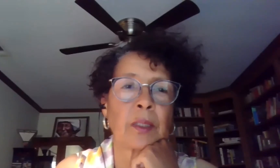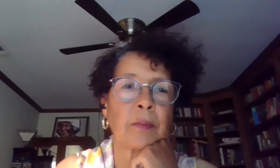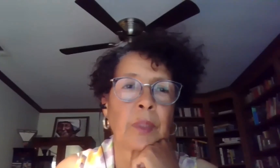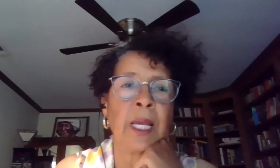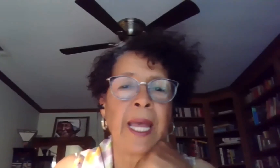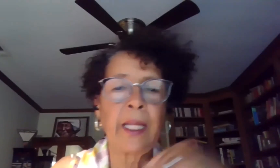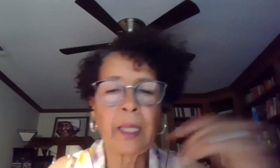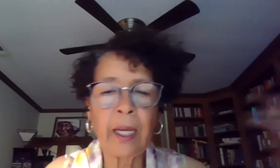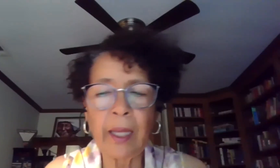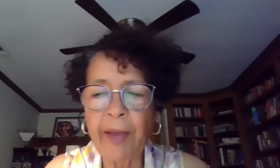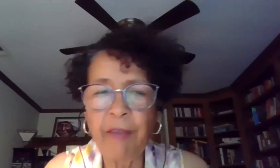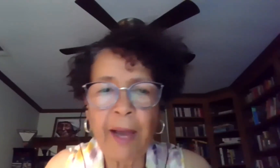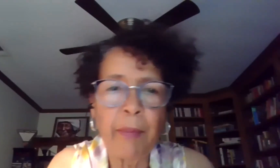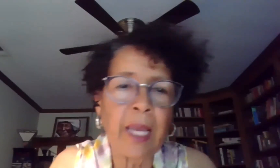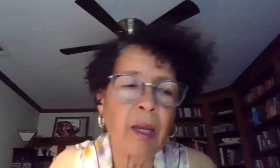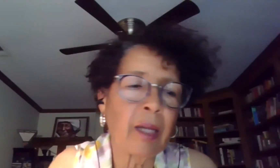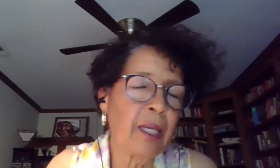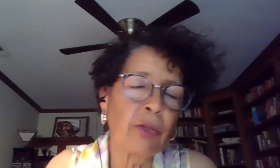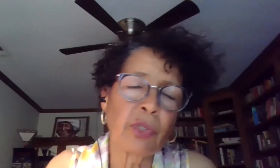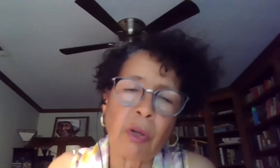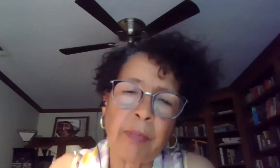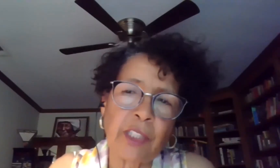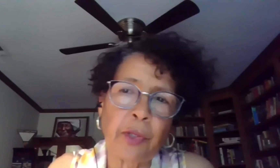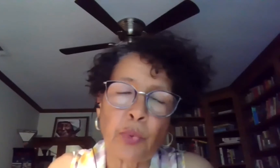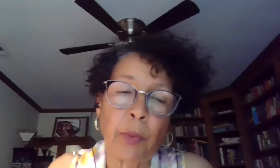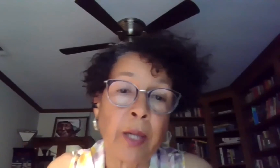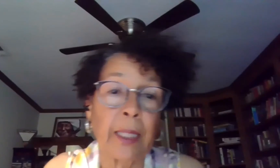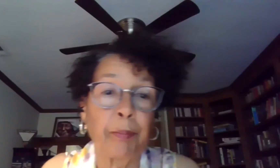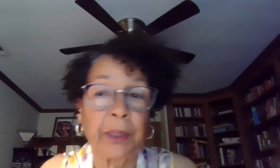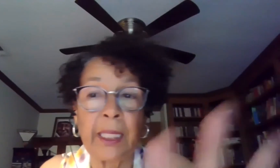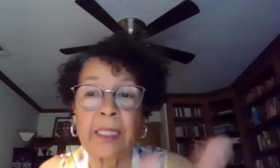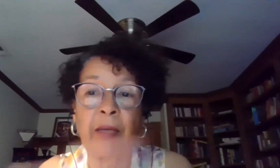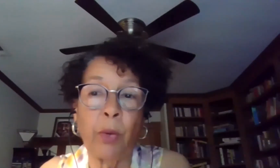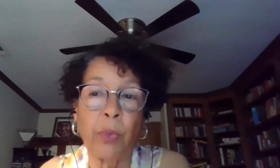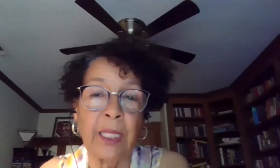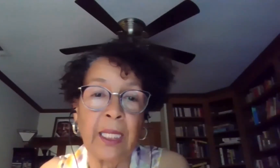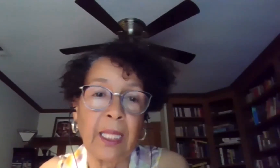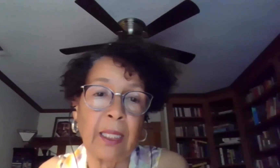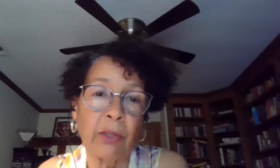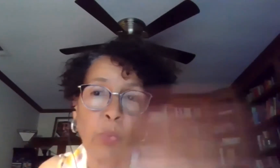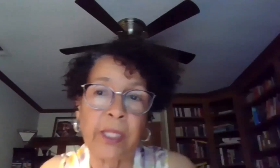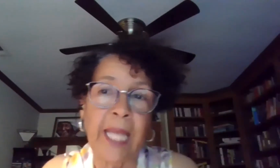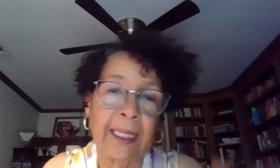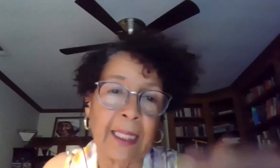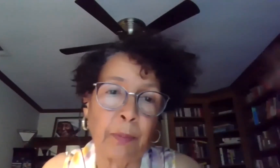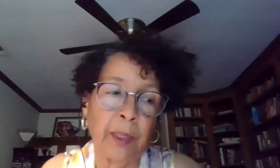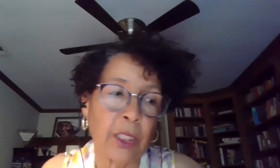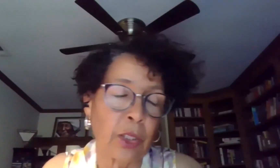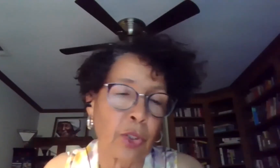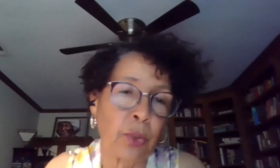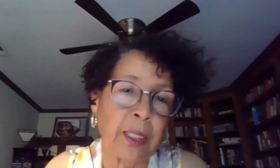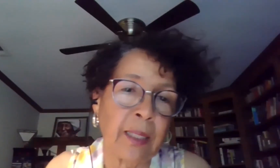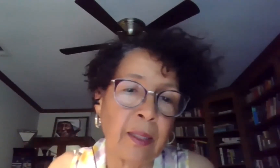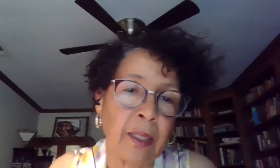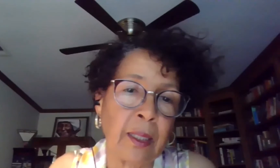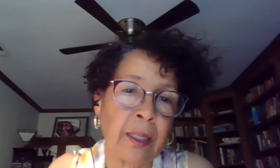Yes. Hattie, if I may, thank you so much for those remarks. And please, if there was anything else you wanted to add, let's